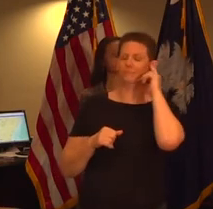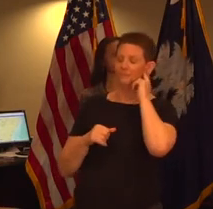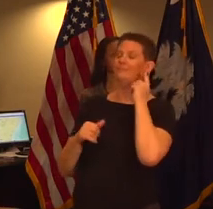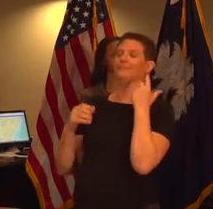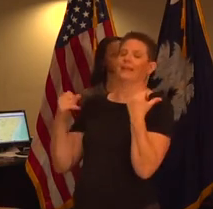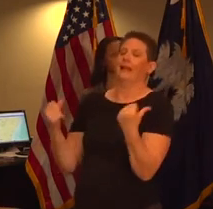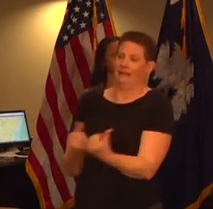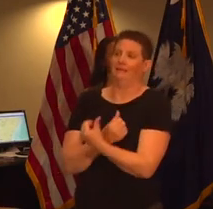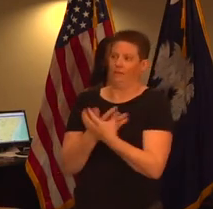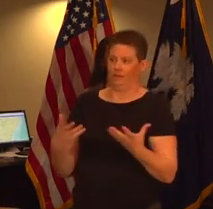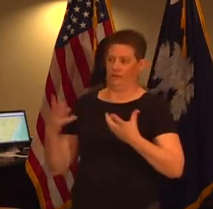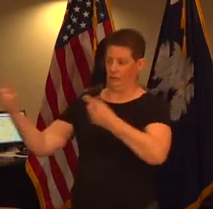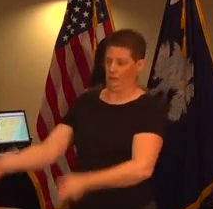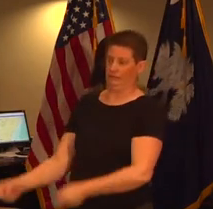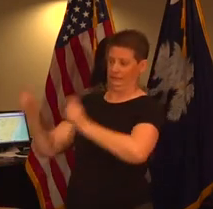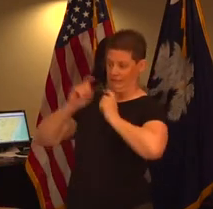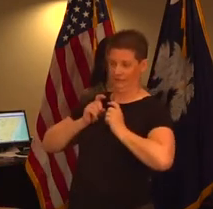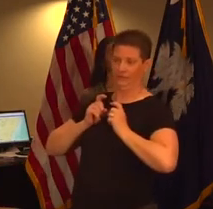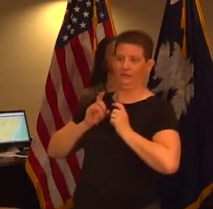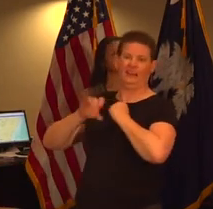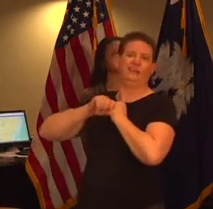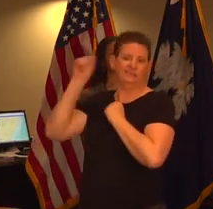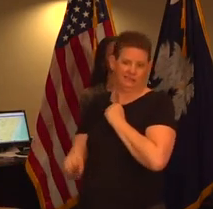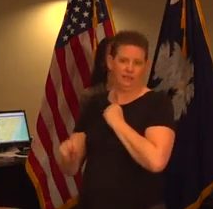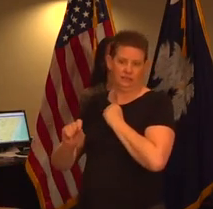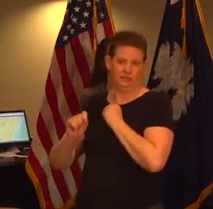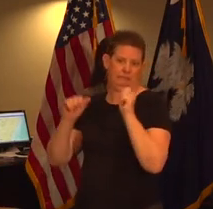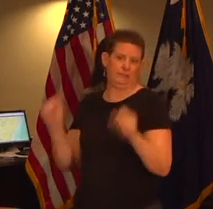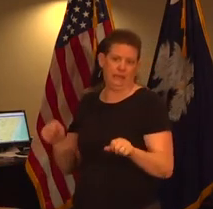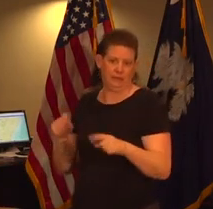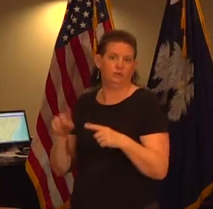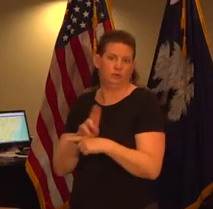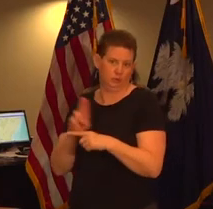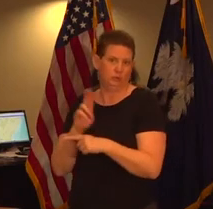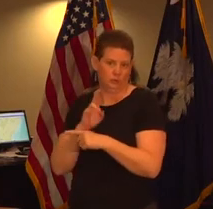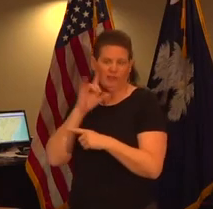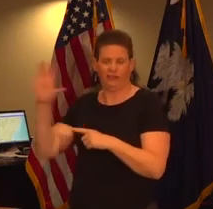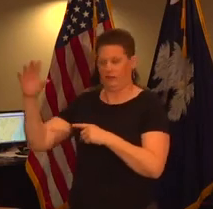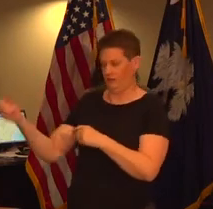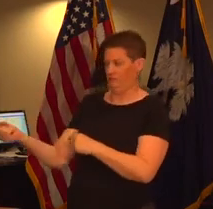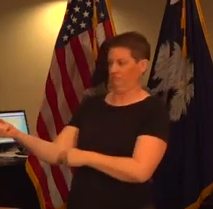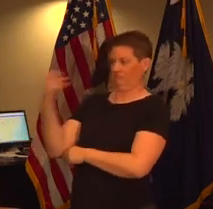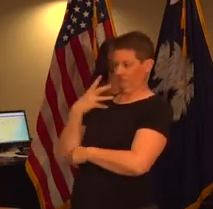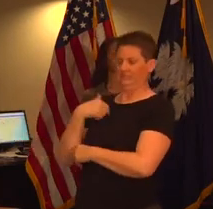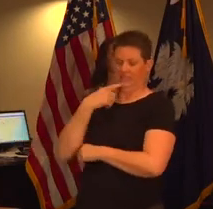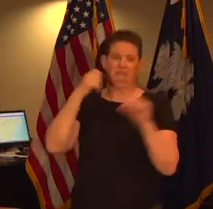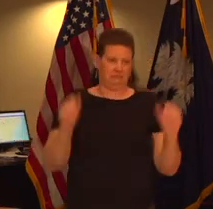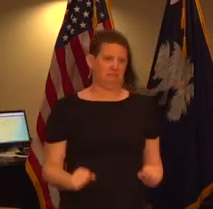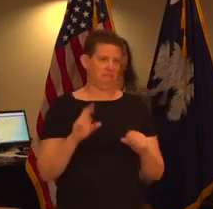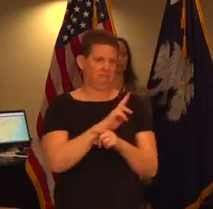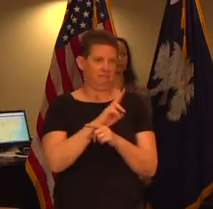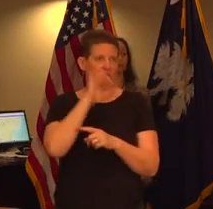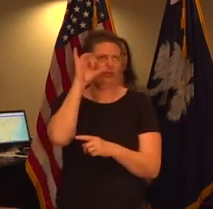the materials had been given an extended warranty by the federal government and their distribution and that